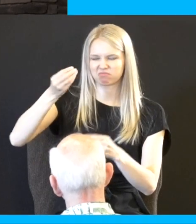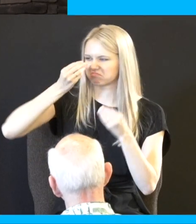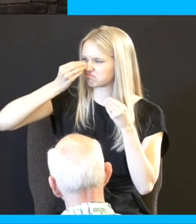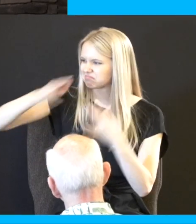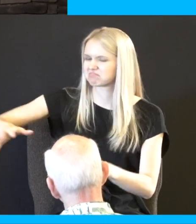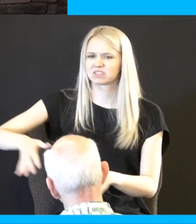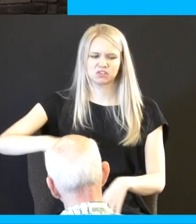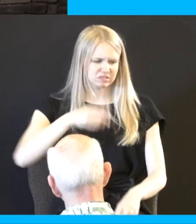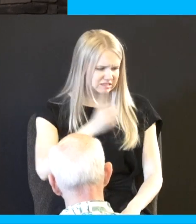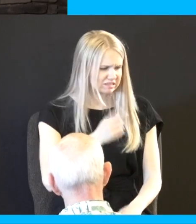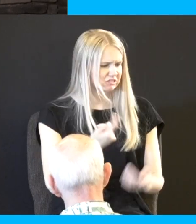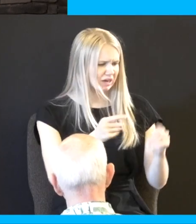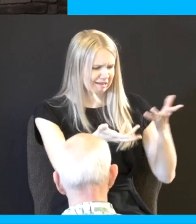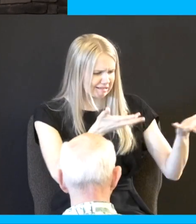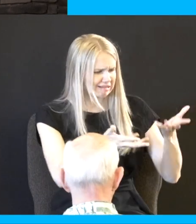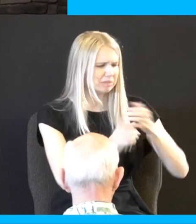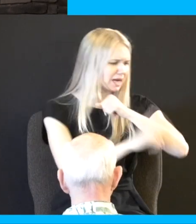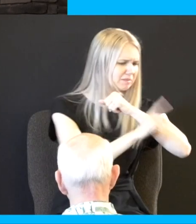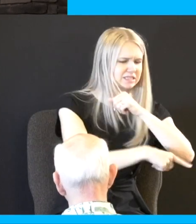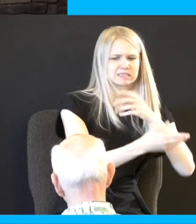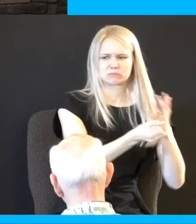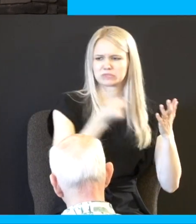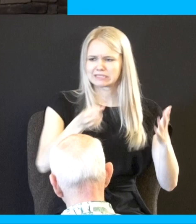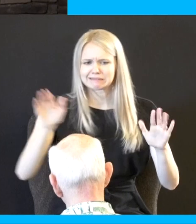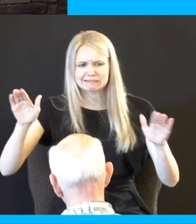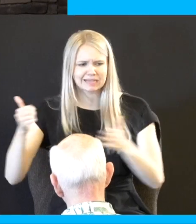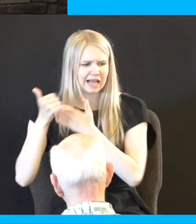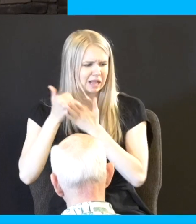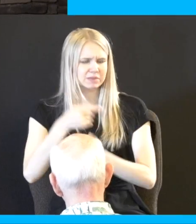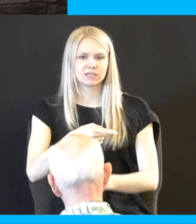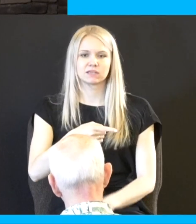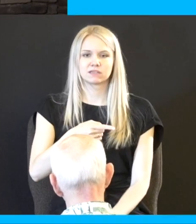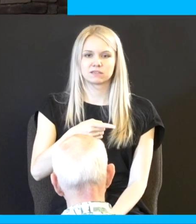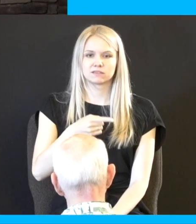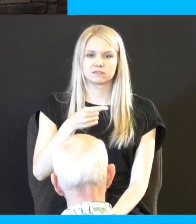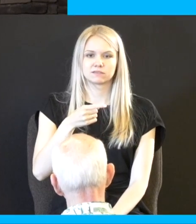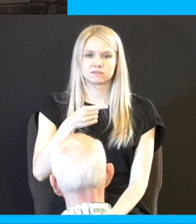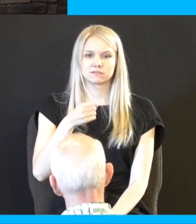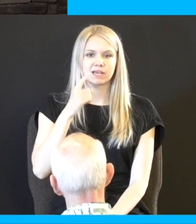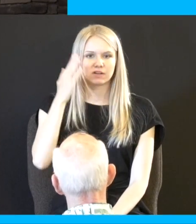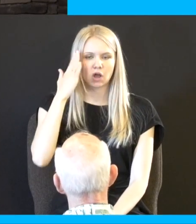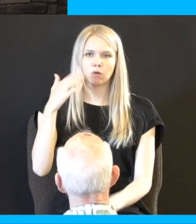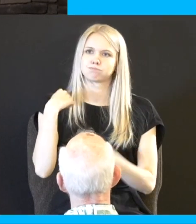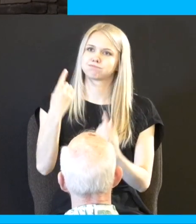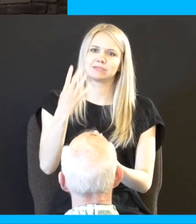them you've tried to deal with them and all that you bring them to the elders of the city they are going to hear it as a case they know what you've been dealing with as well again smaller community